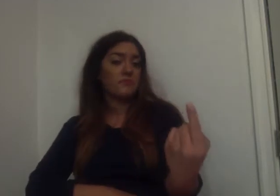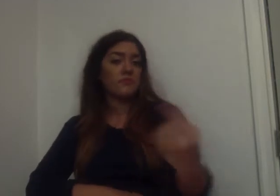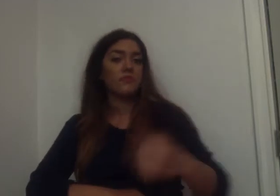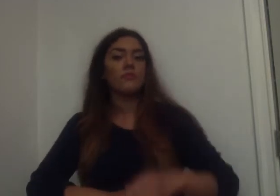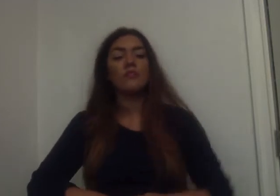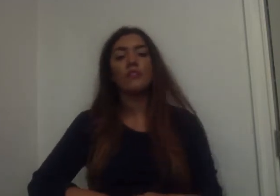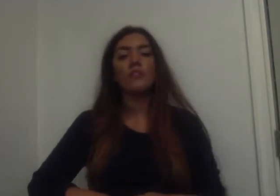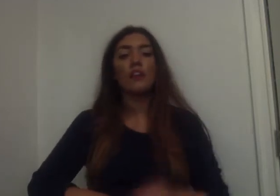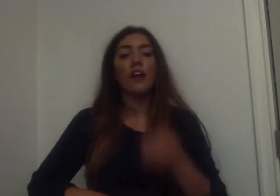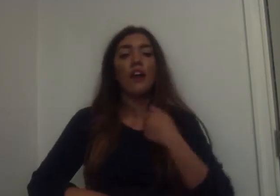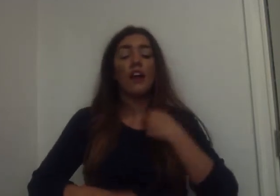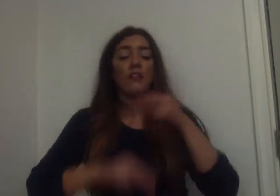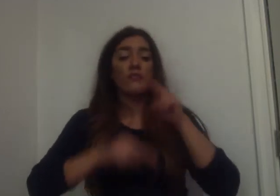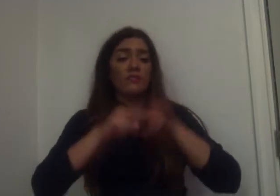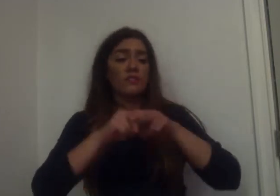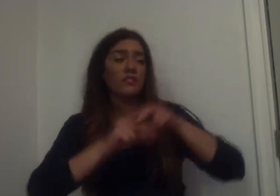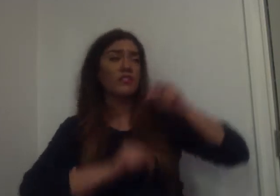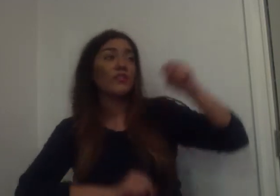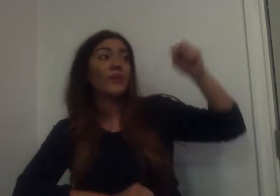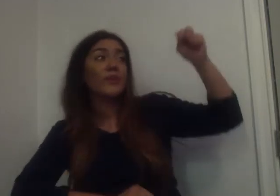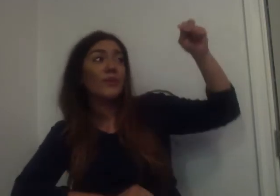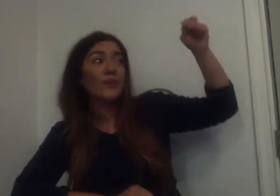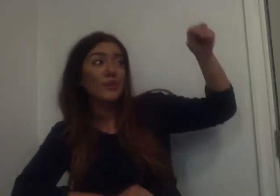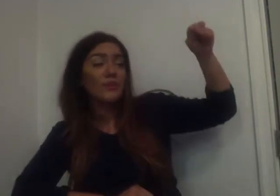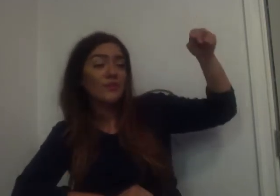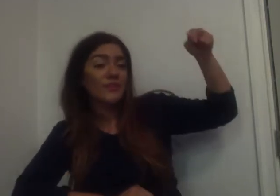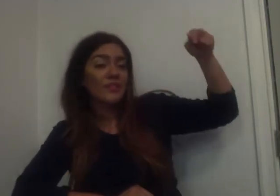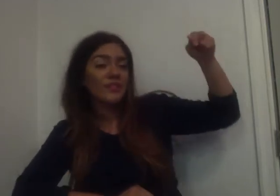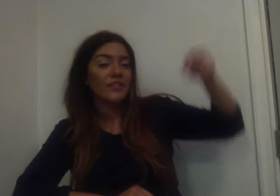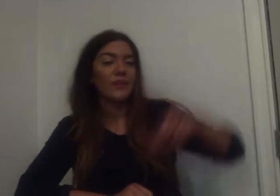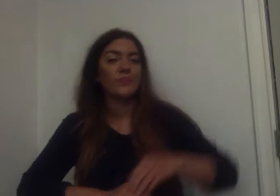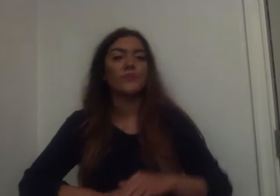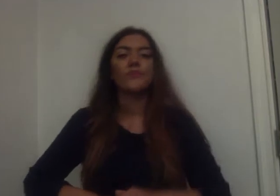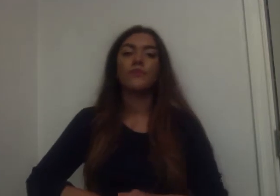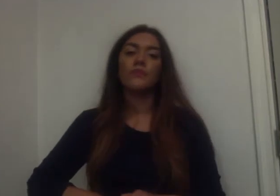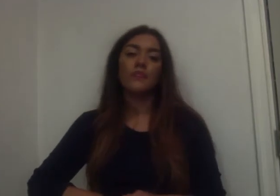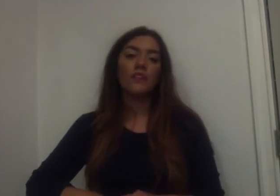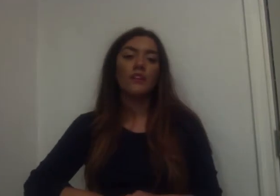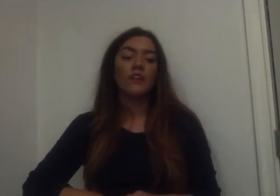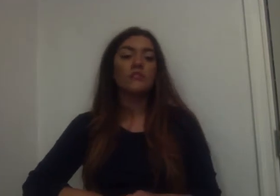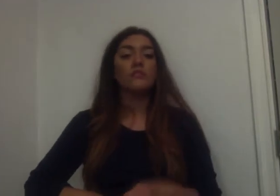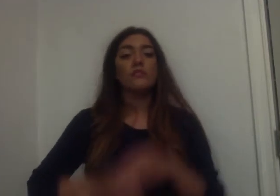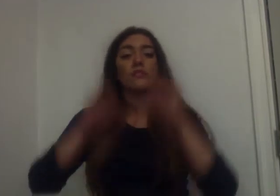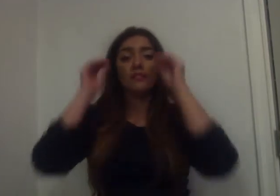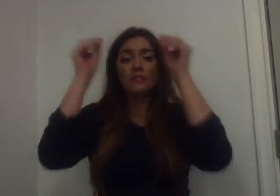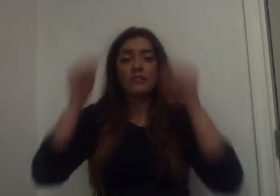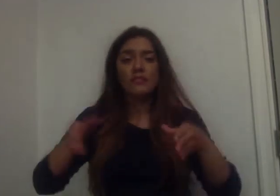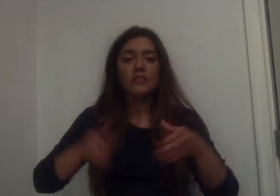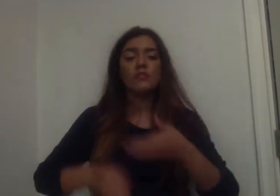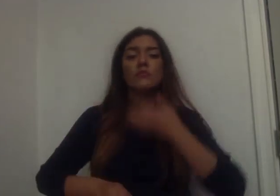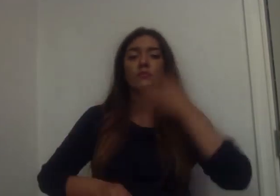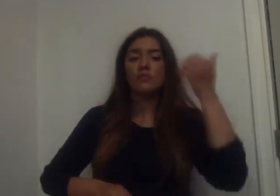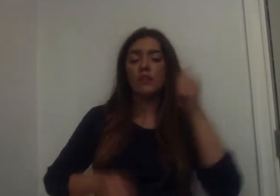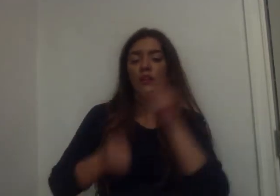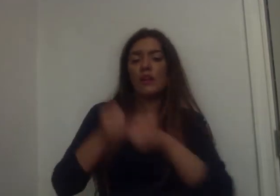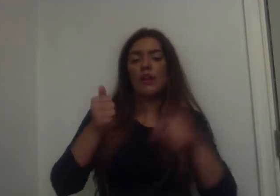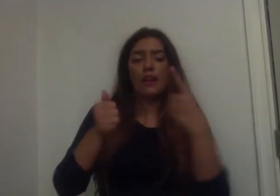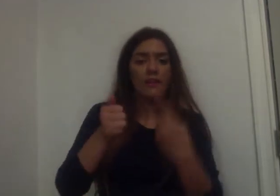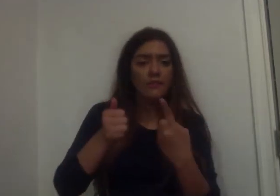He's not being sweaty at all, but he's quiet and he takes his mental time and, you know, he's family. I'm so touched